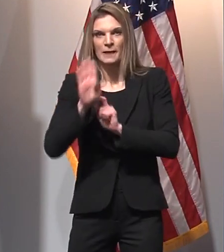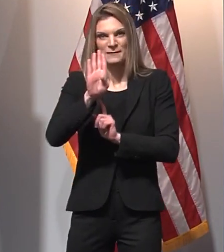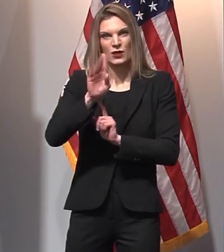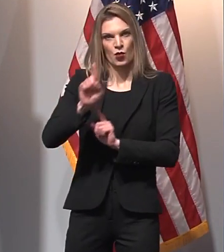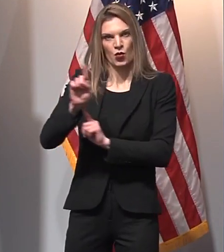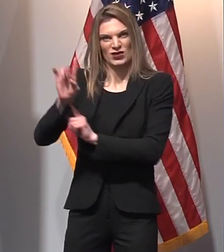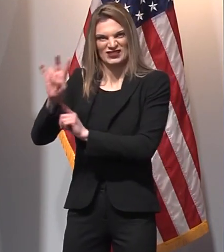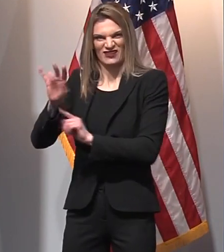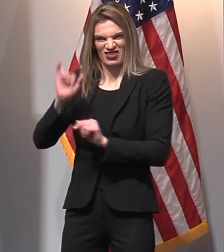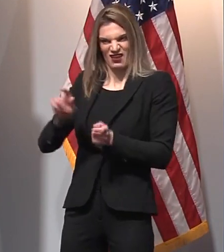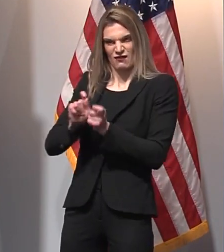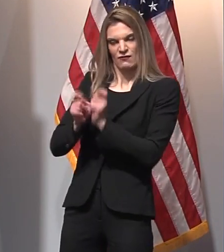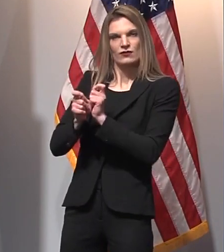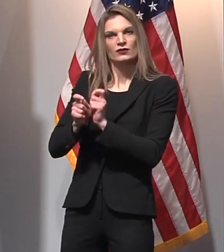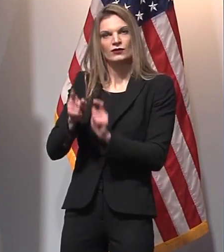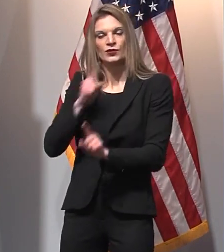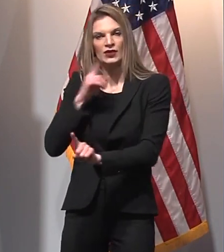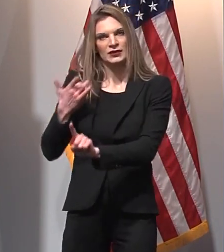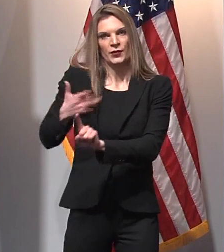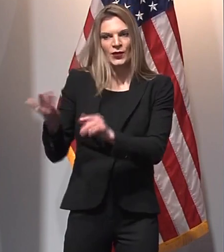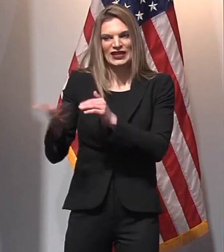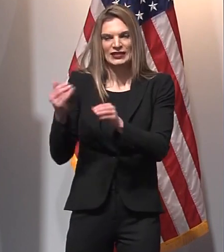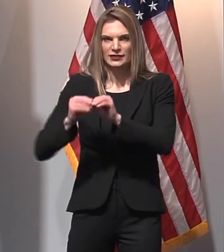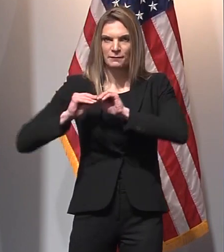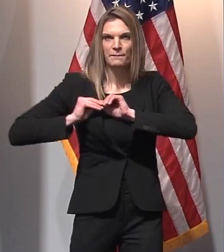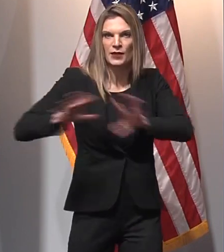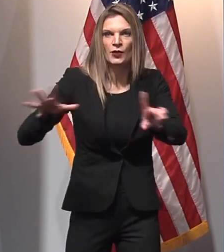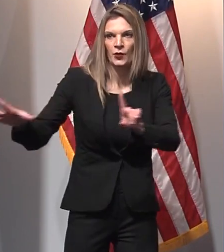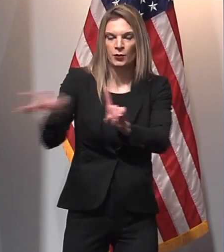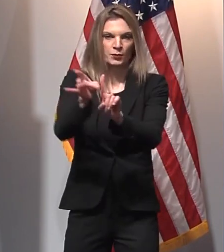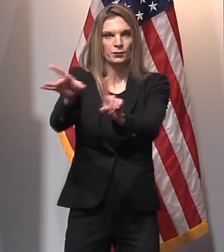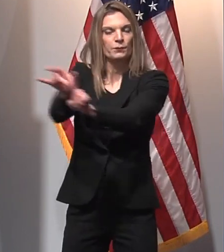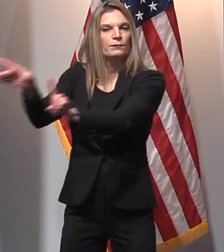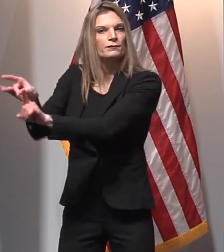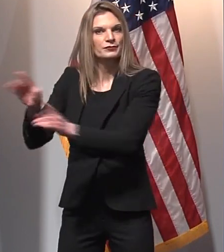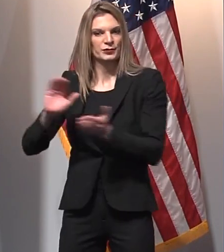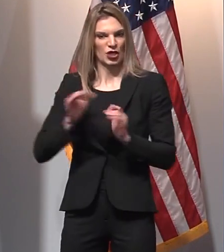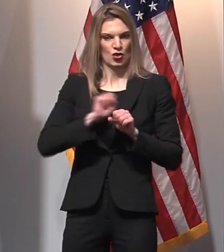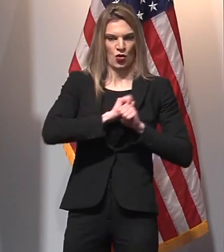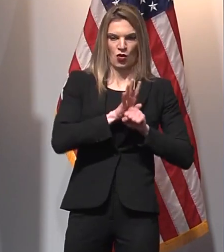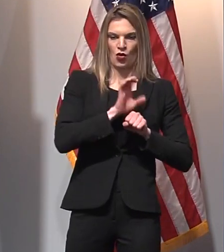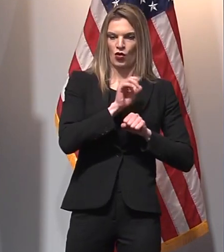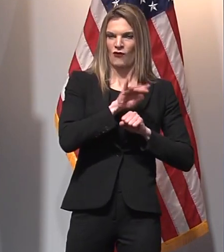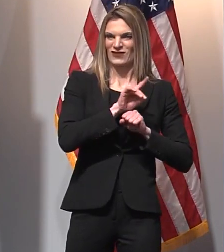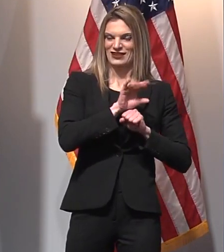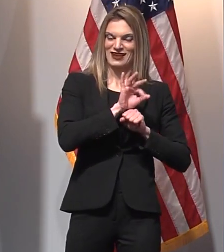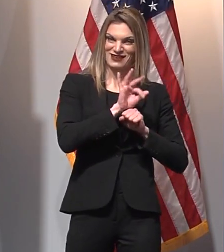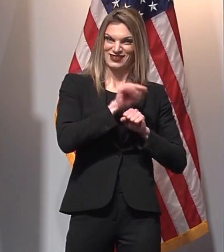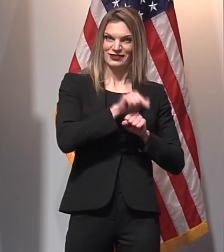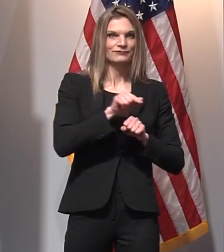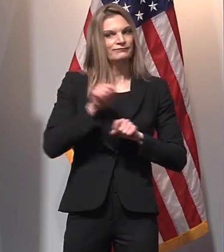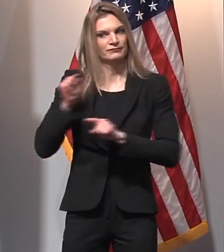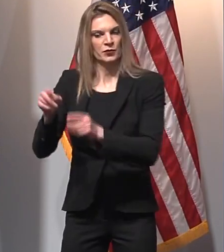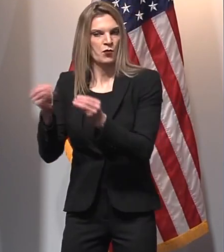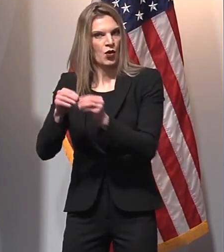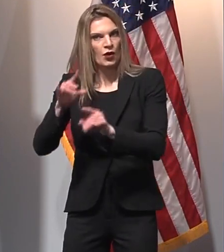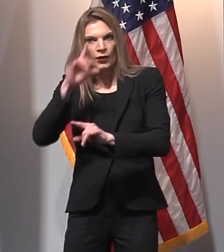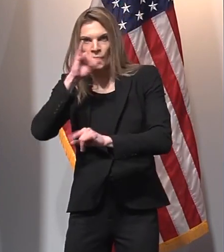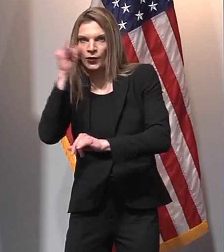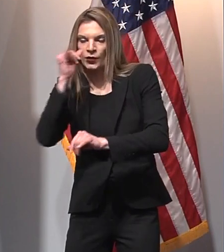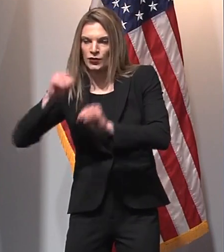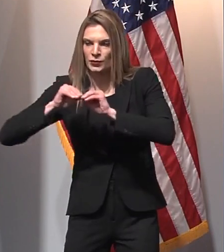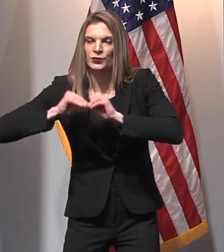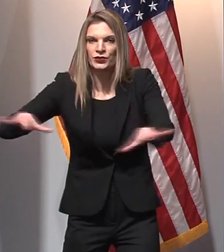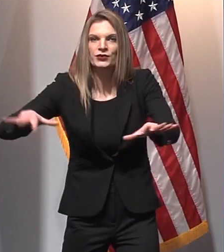.1.1.7, is more easily spread from person to person. If this variant becomes more common, as